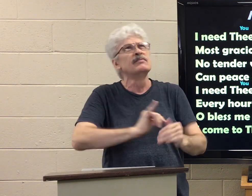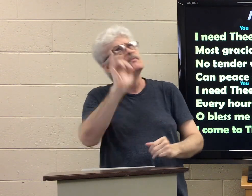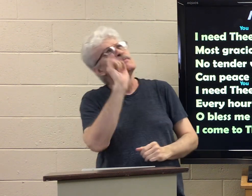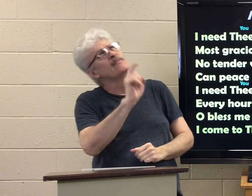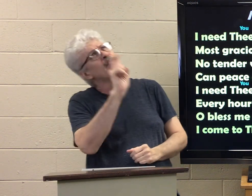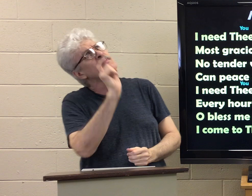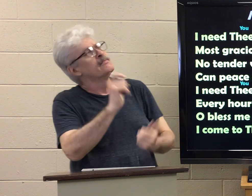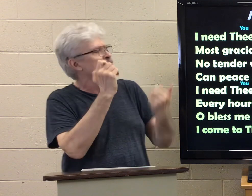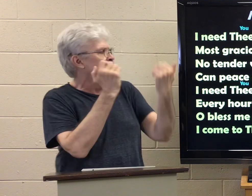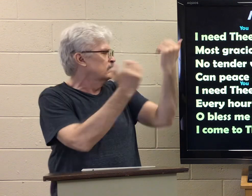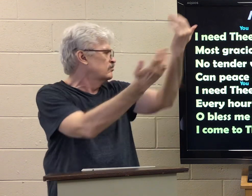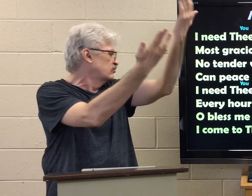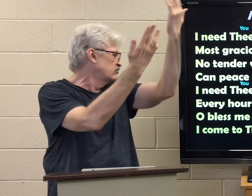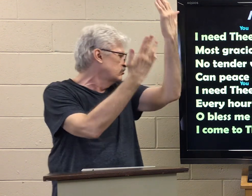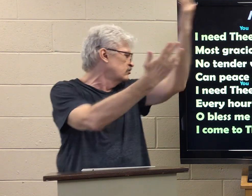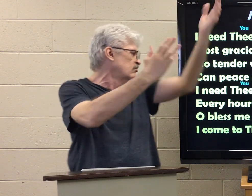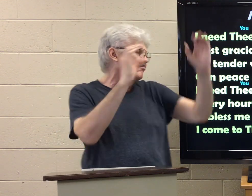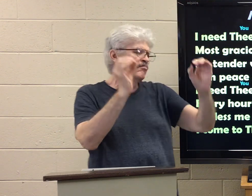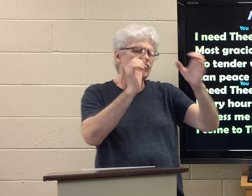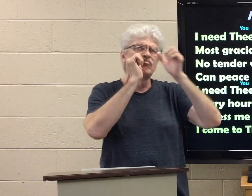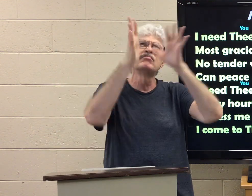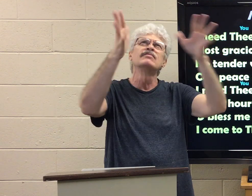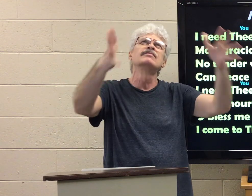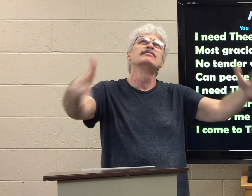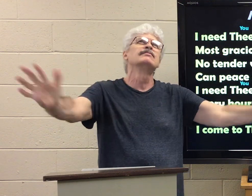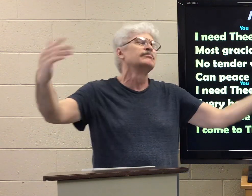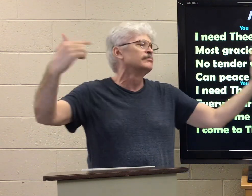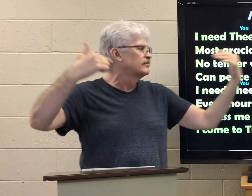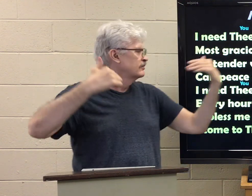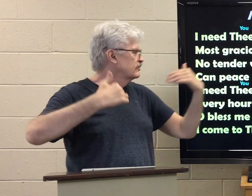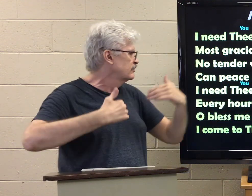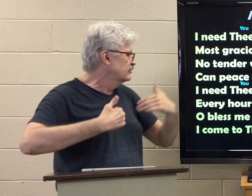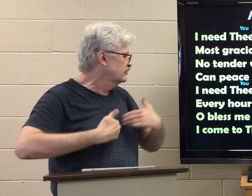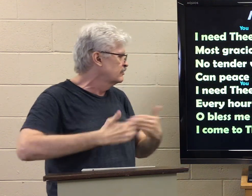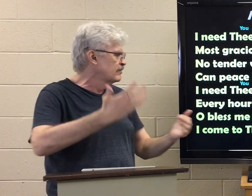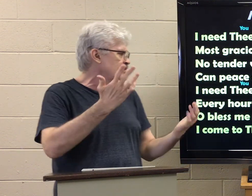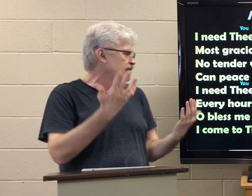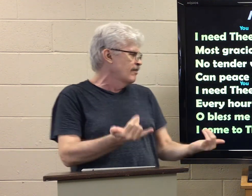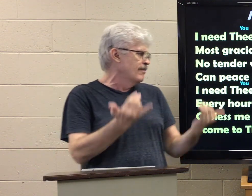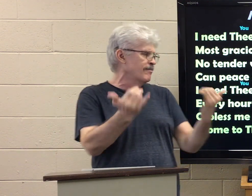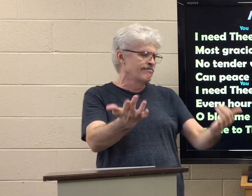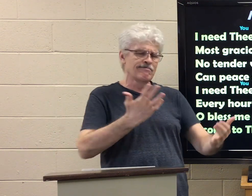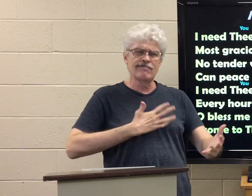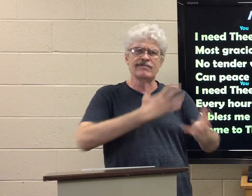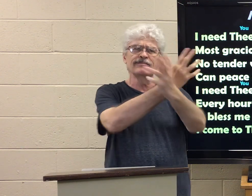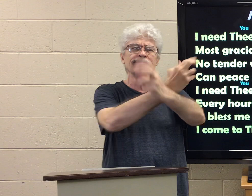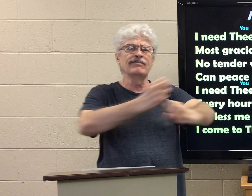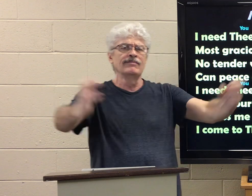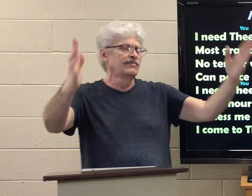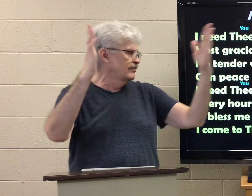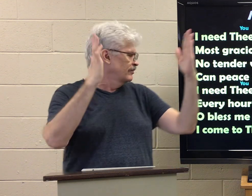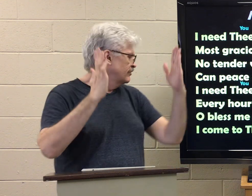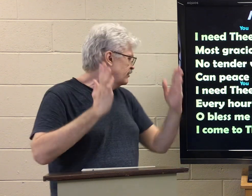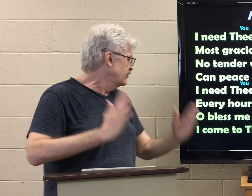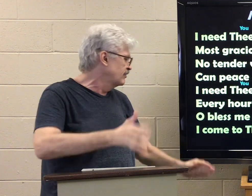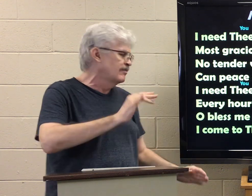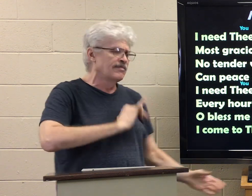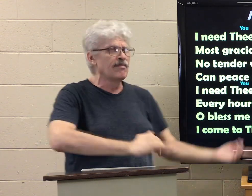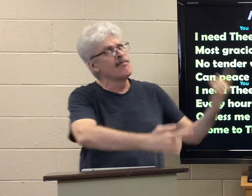I need thee. O bless me now, my Savior, I